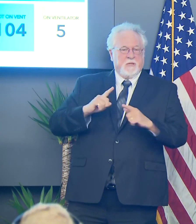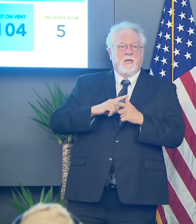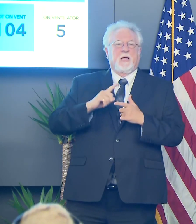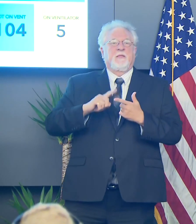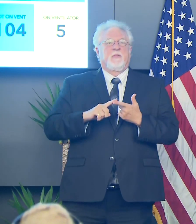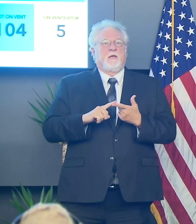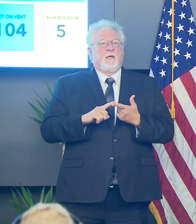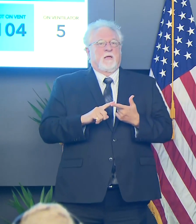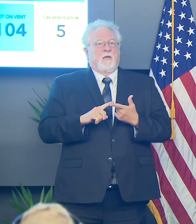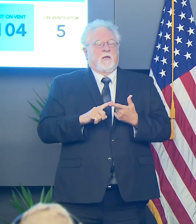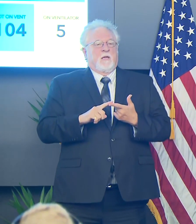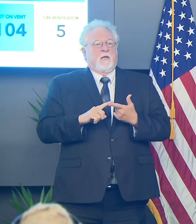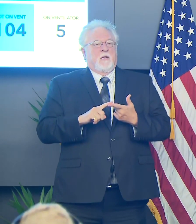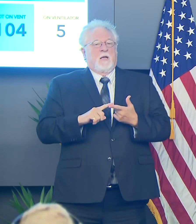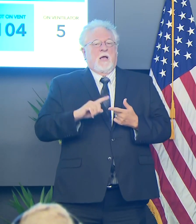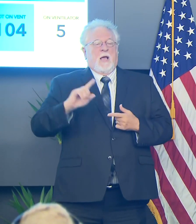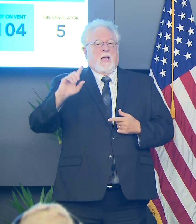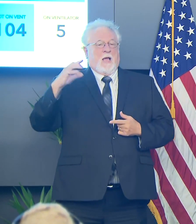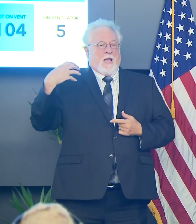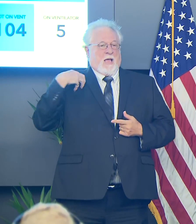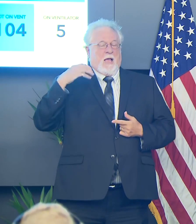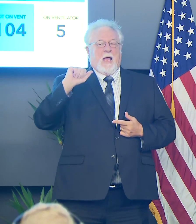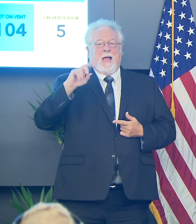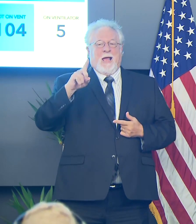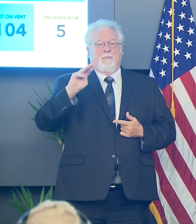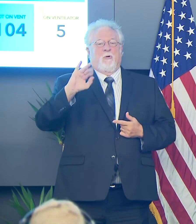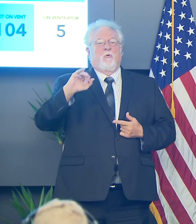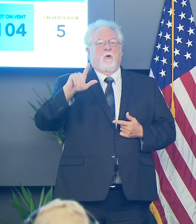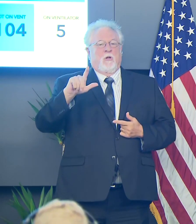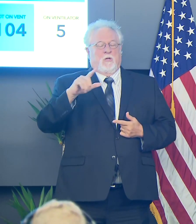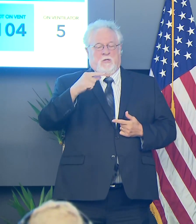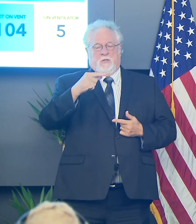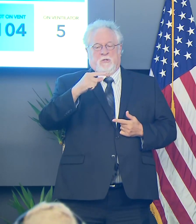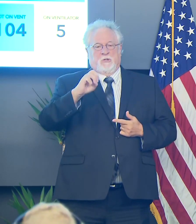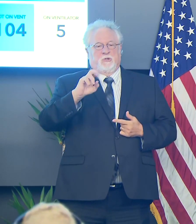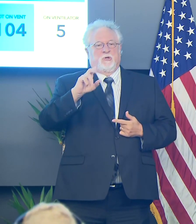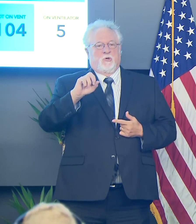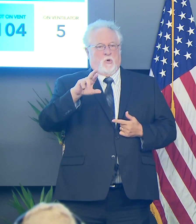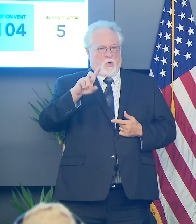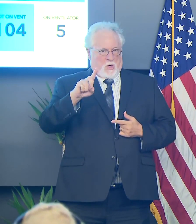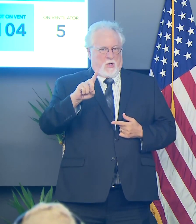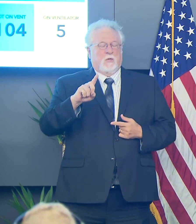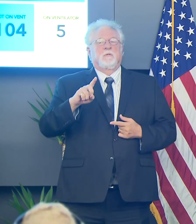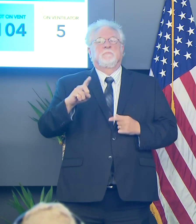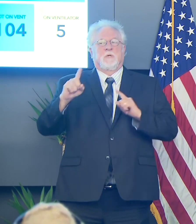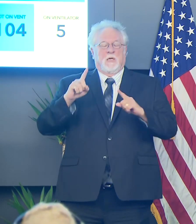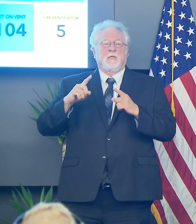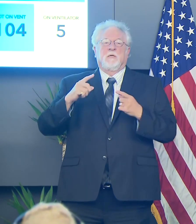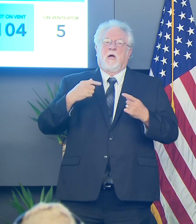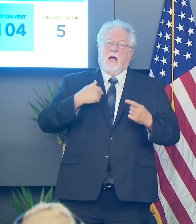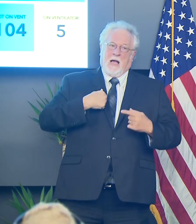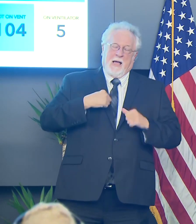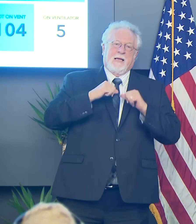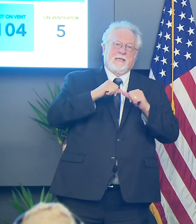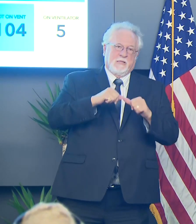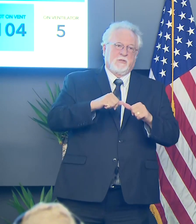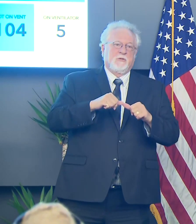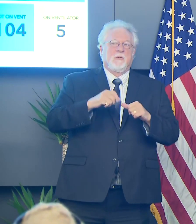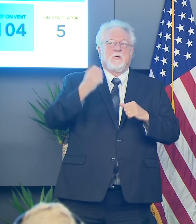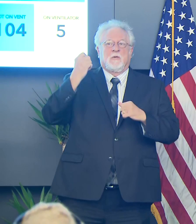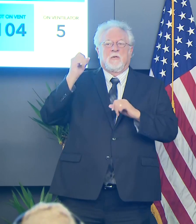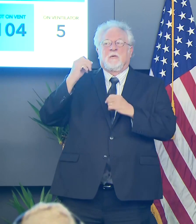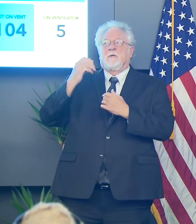Admiral Giroir and I had another conversation today. So I continue to appreciate their